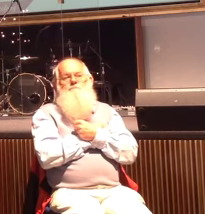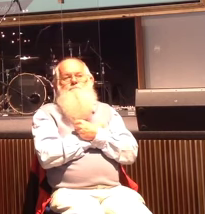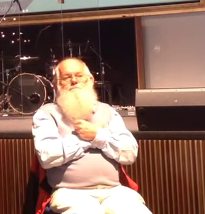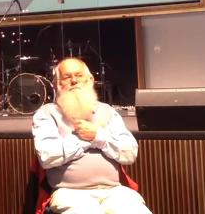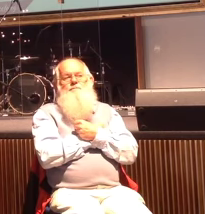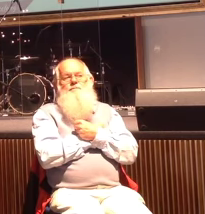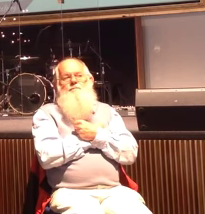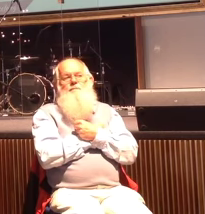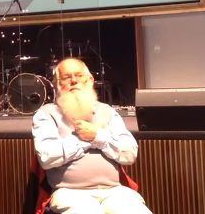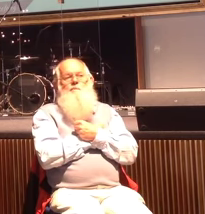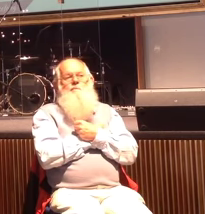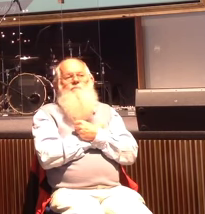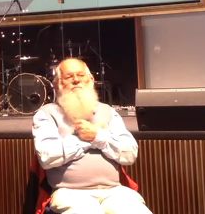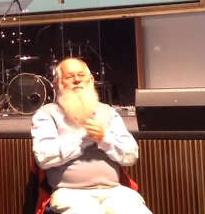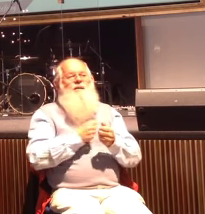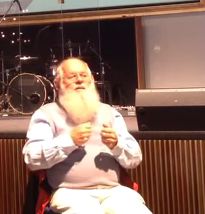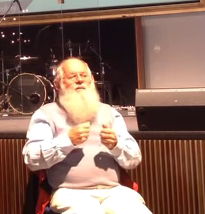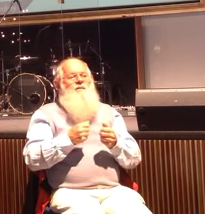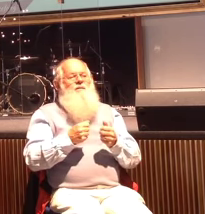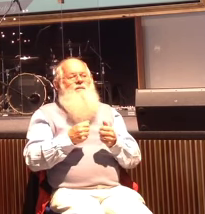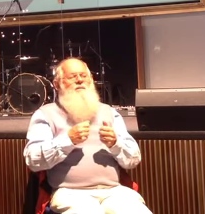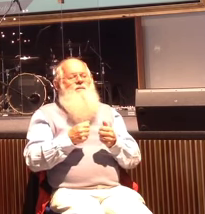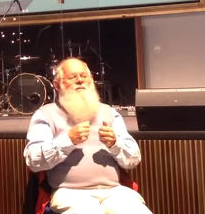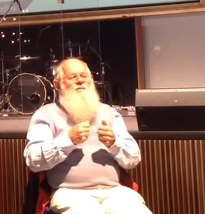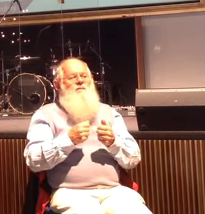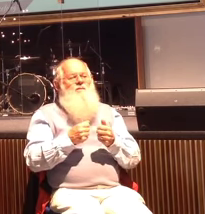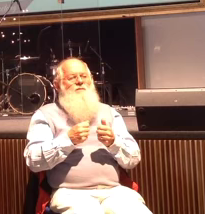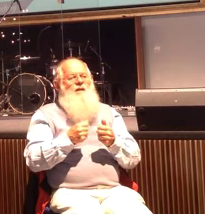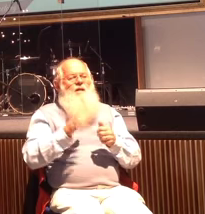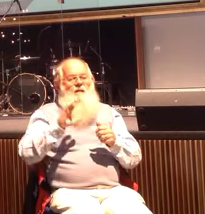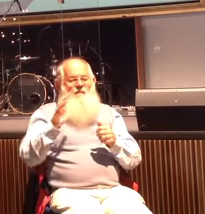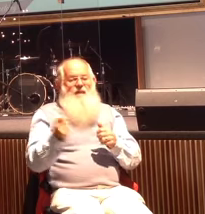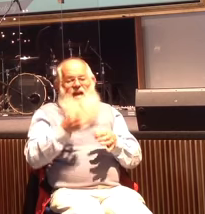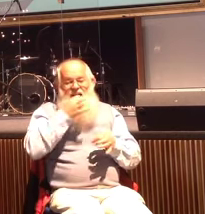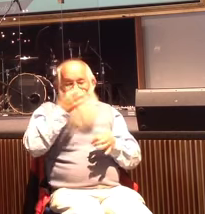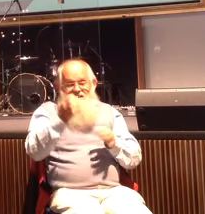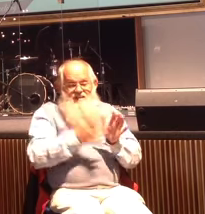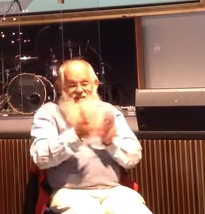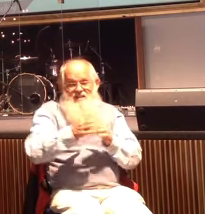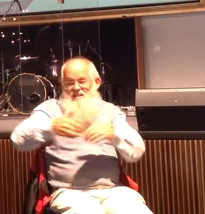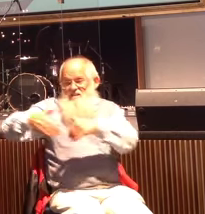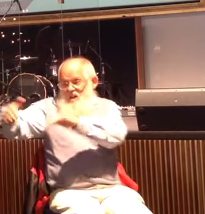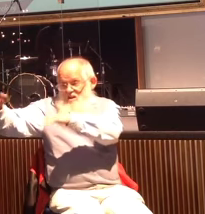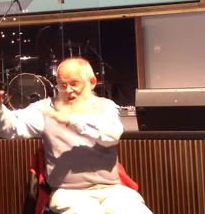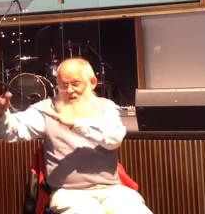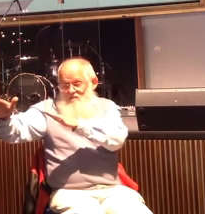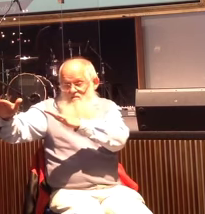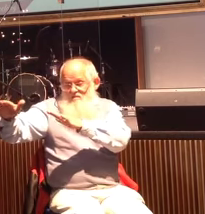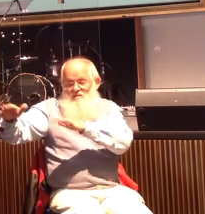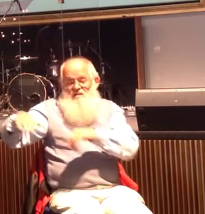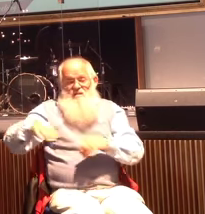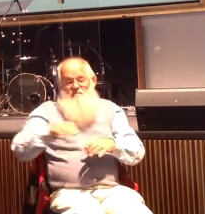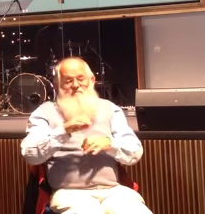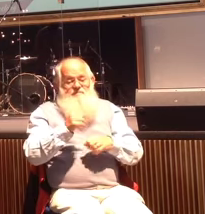Jesus to leave but Jesus said I might have to leave but you can stay and represent